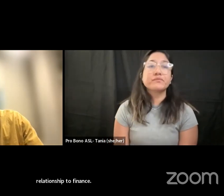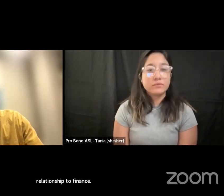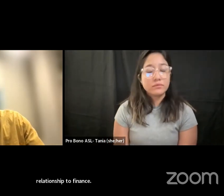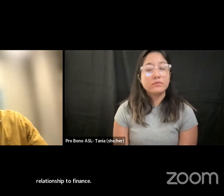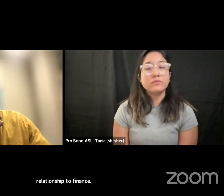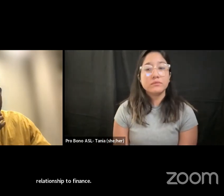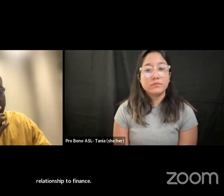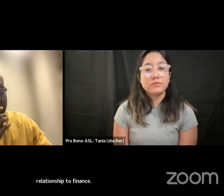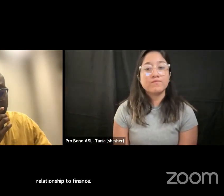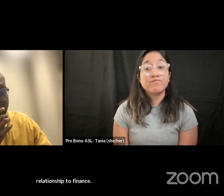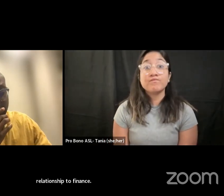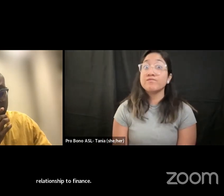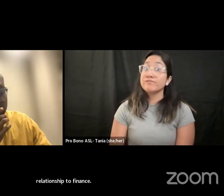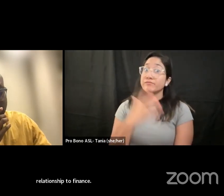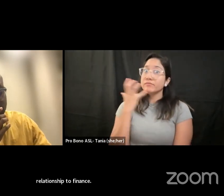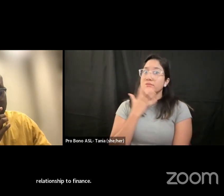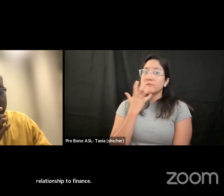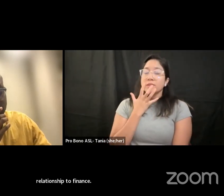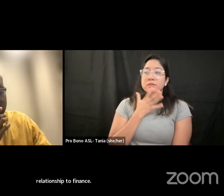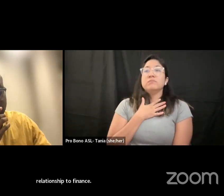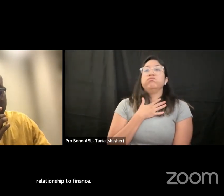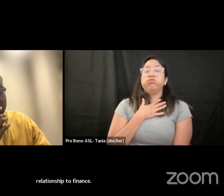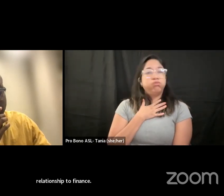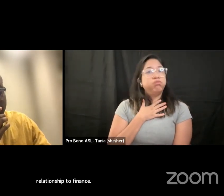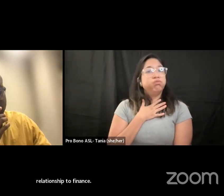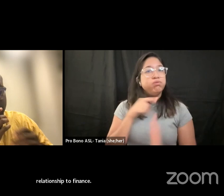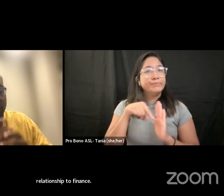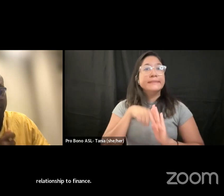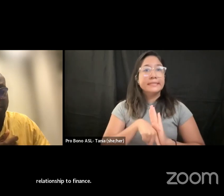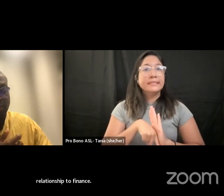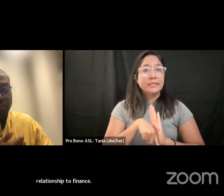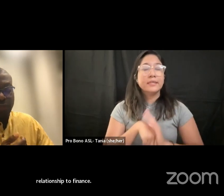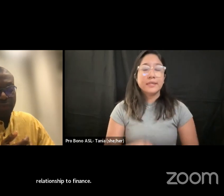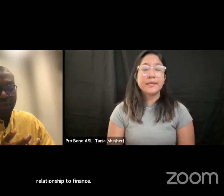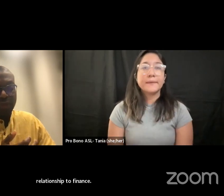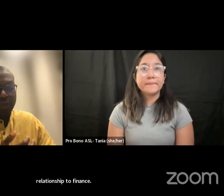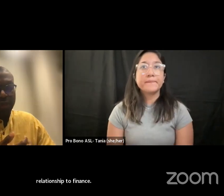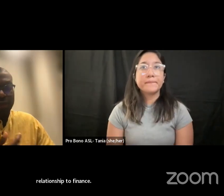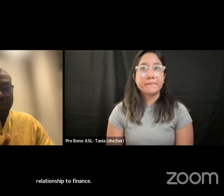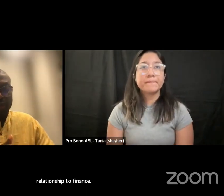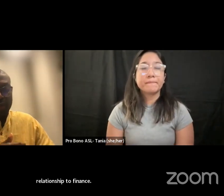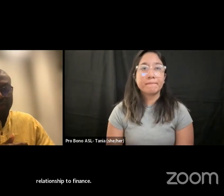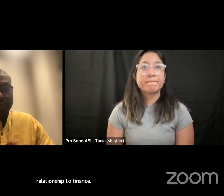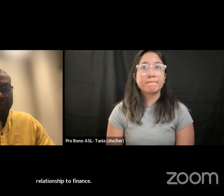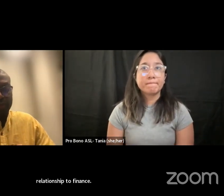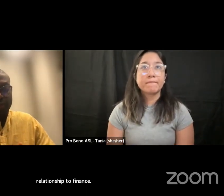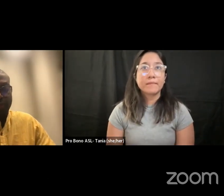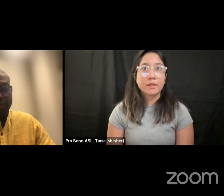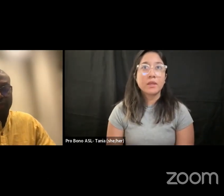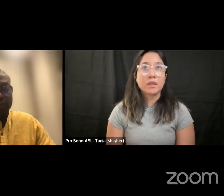that's really deep because the truth is we're still in limbo with a total